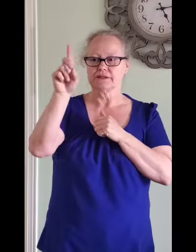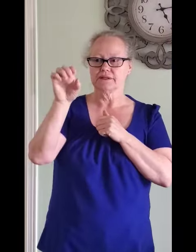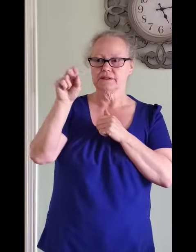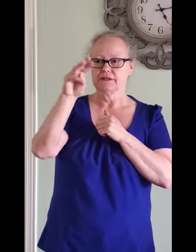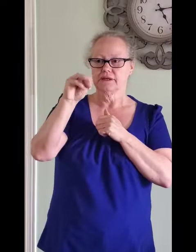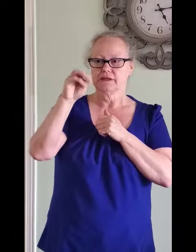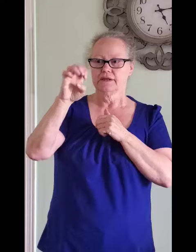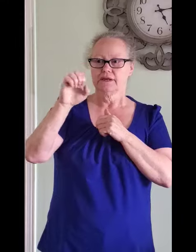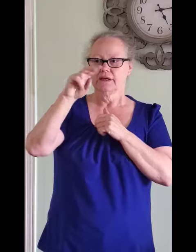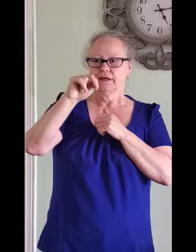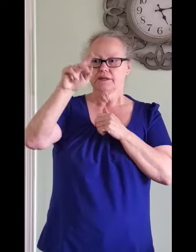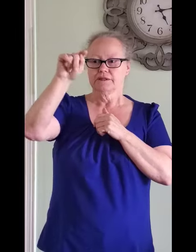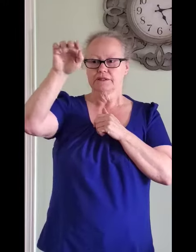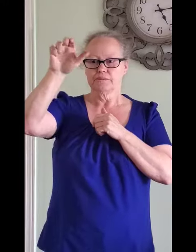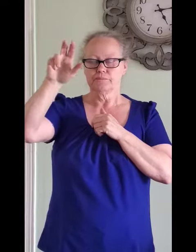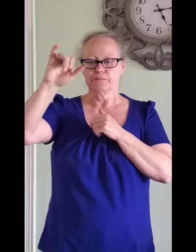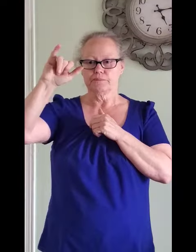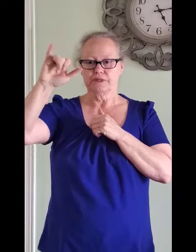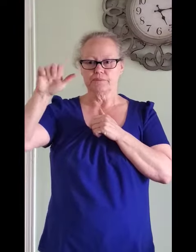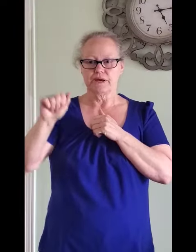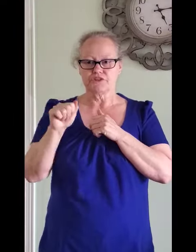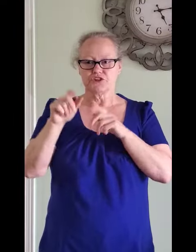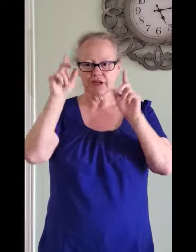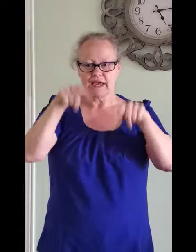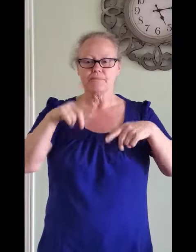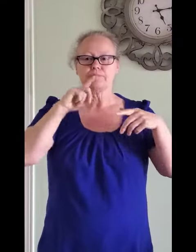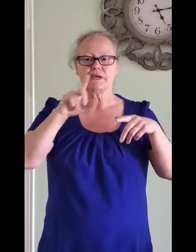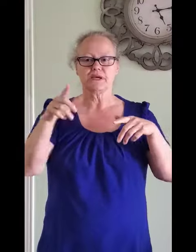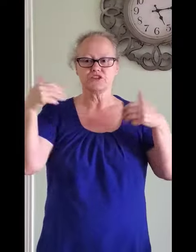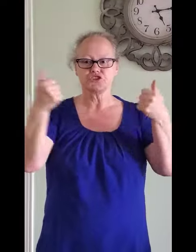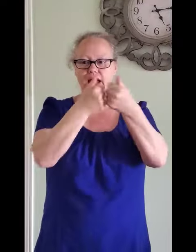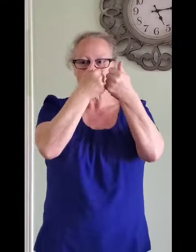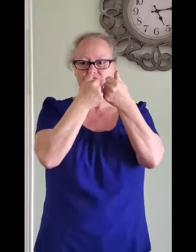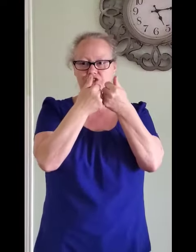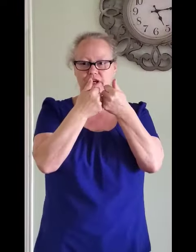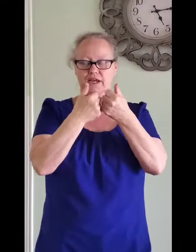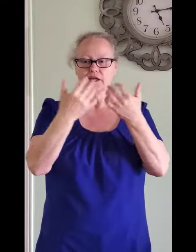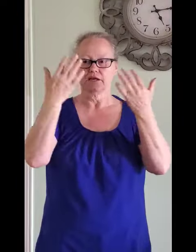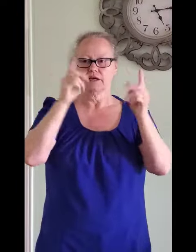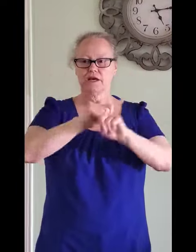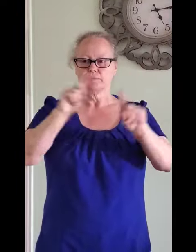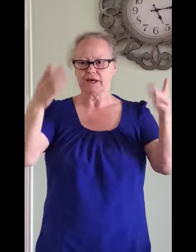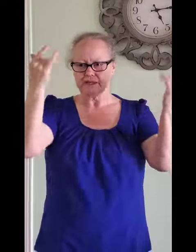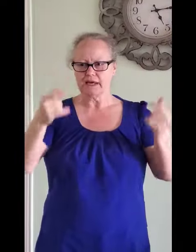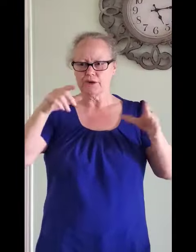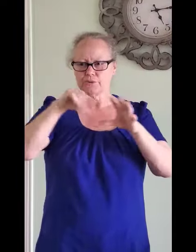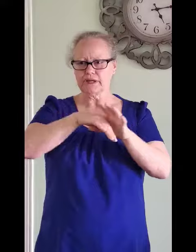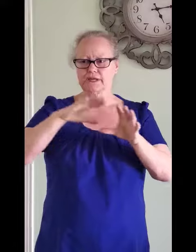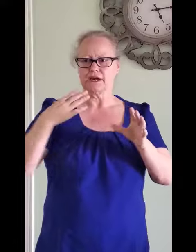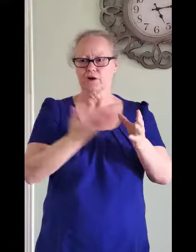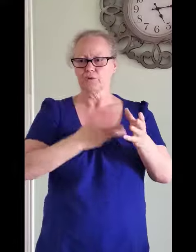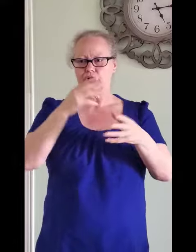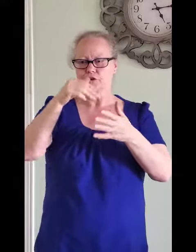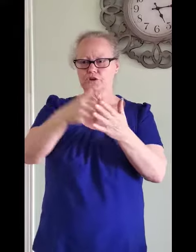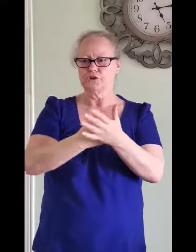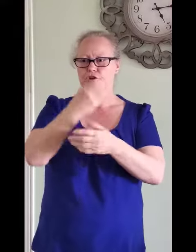dementia can be challenging. But now in our new